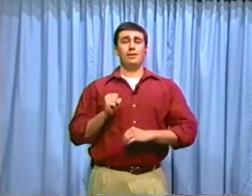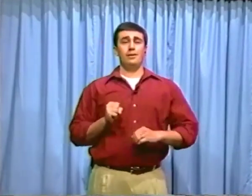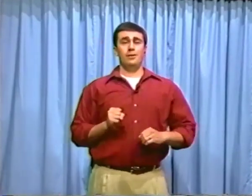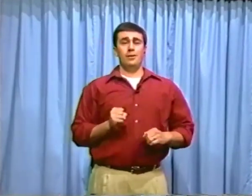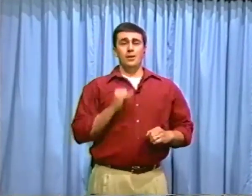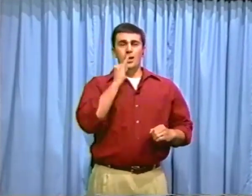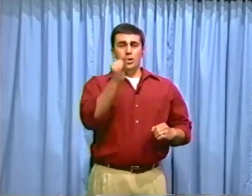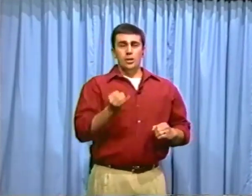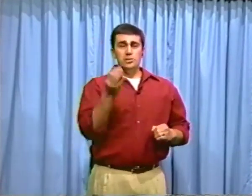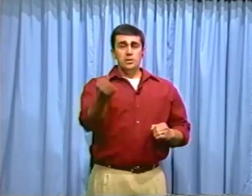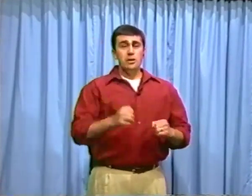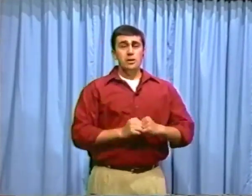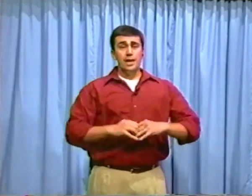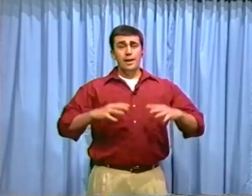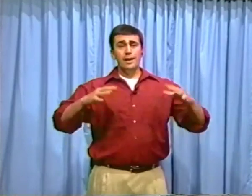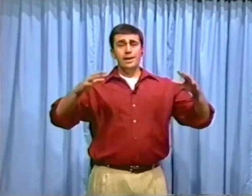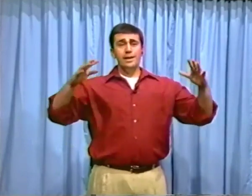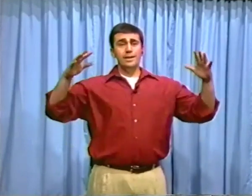Is there light?